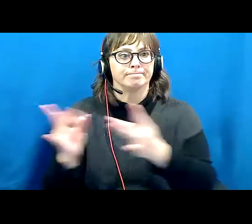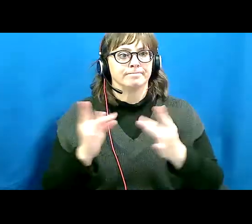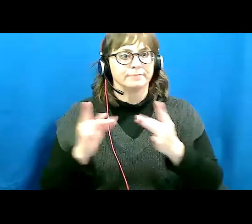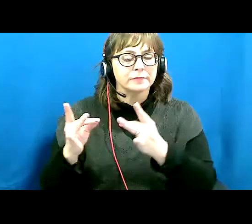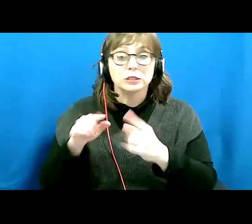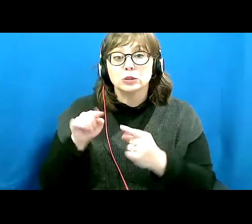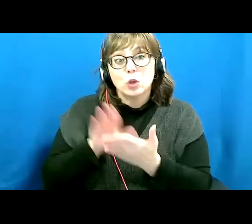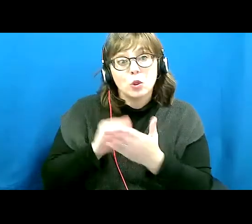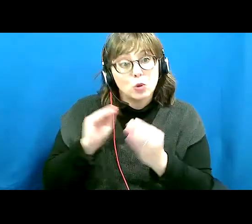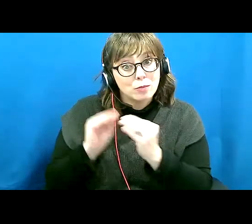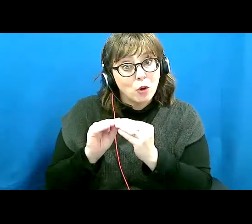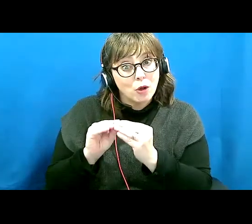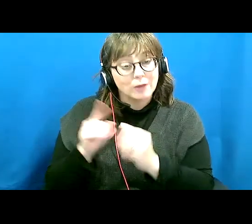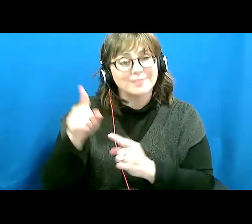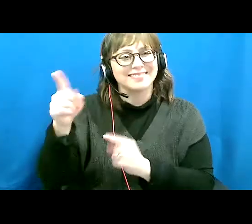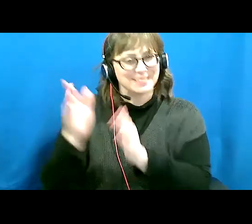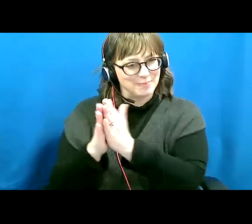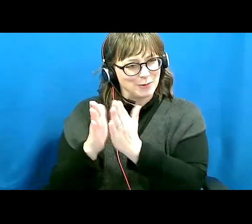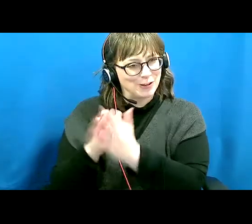those endeavors, please pick up the book